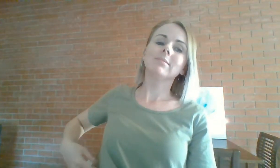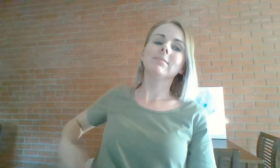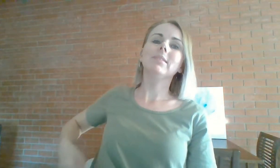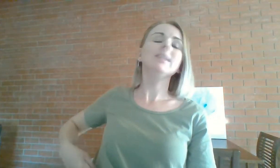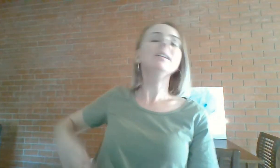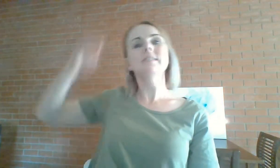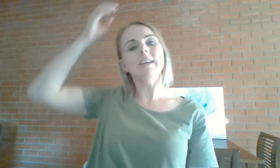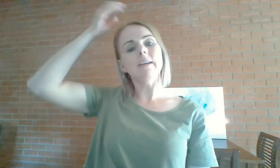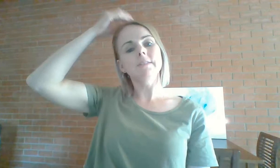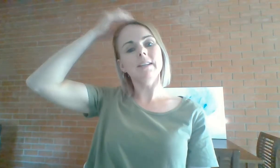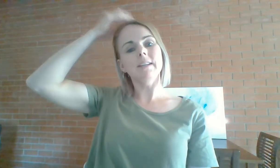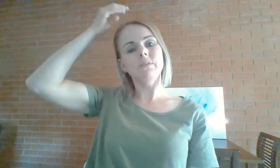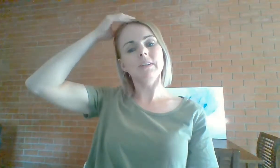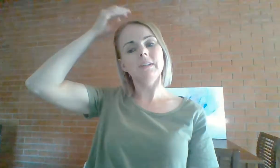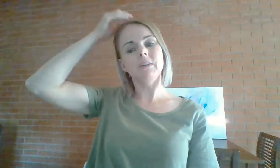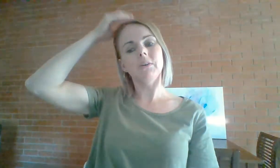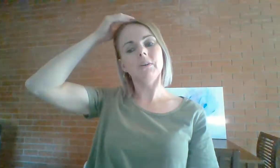And that it's safe to let this feeling go.